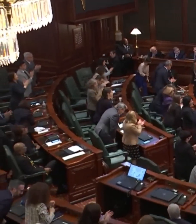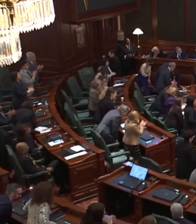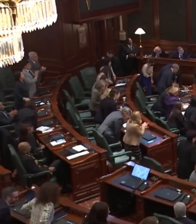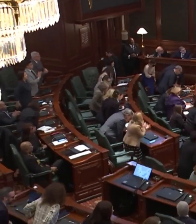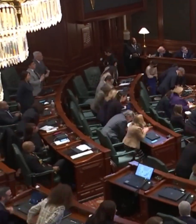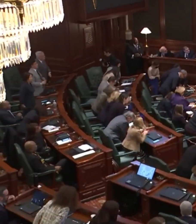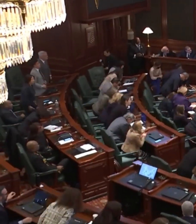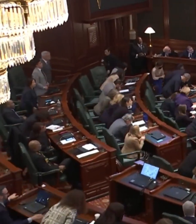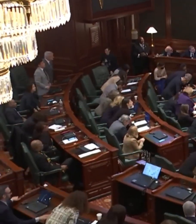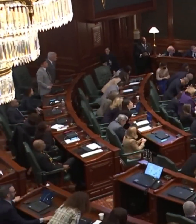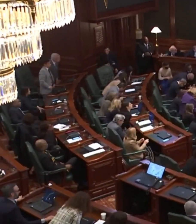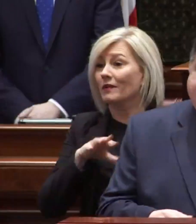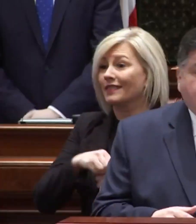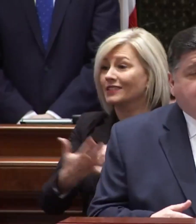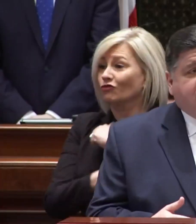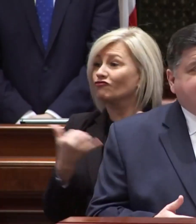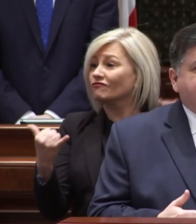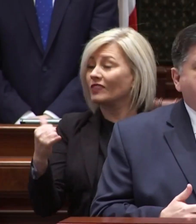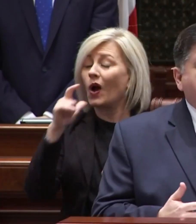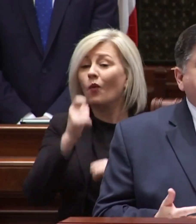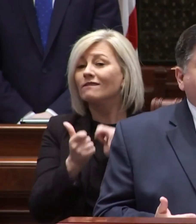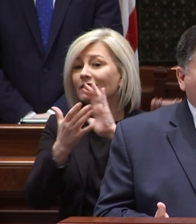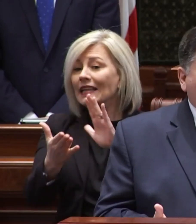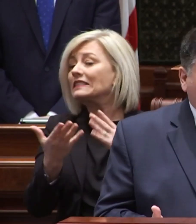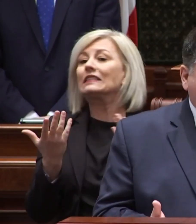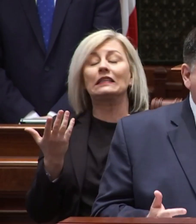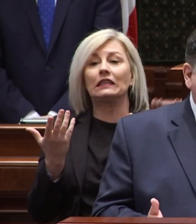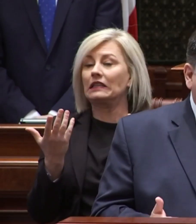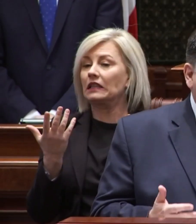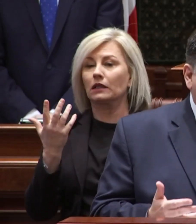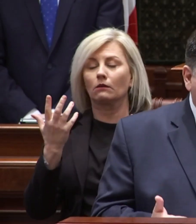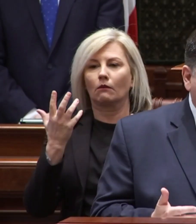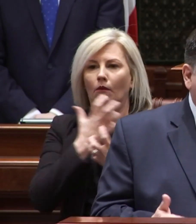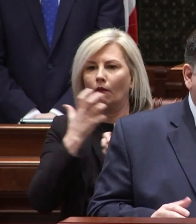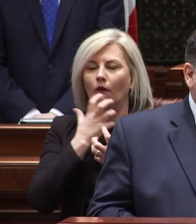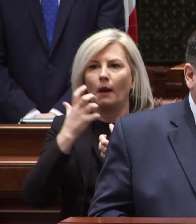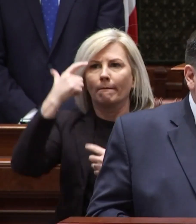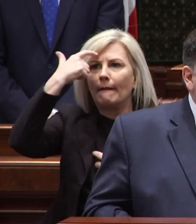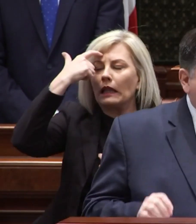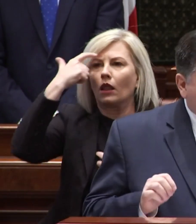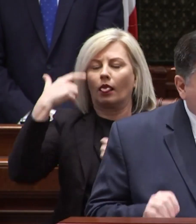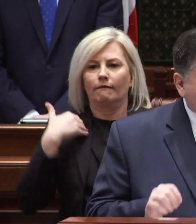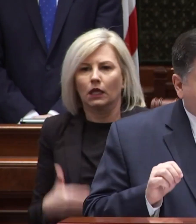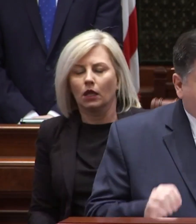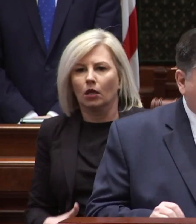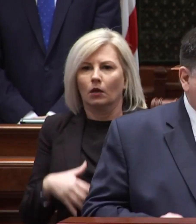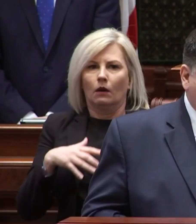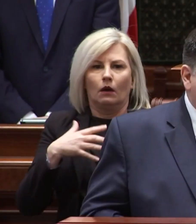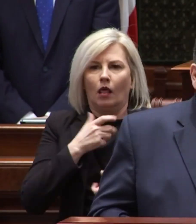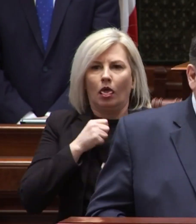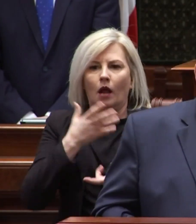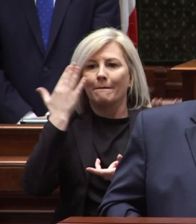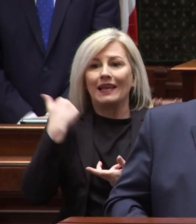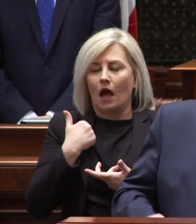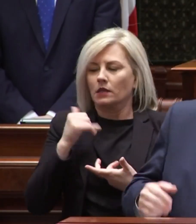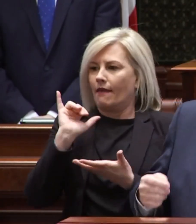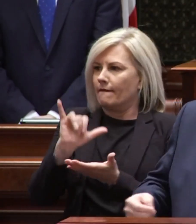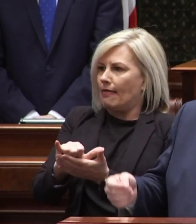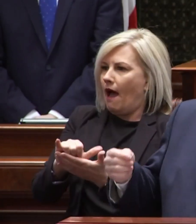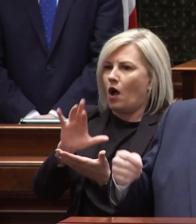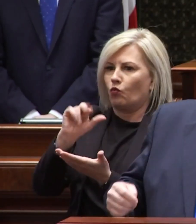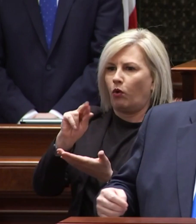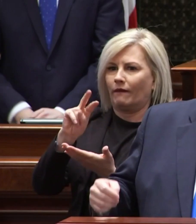there are women in this country right now who are facing untold mental and physical anguish because of the fall of roe v wade